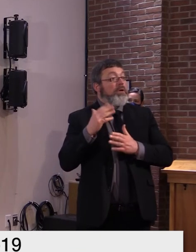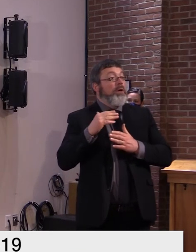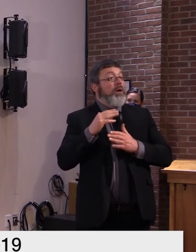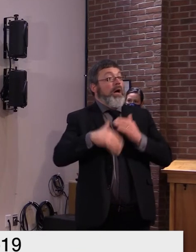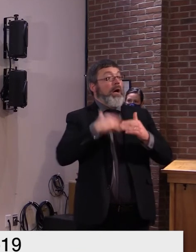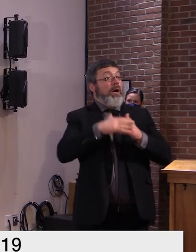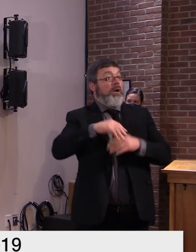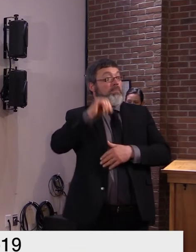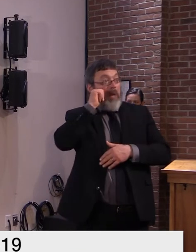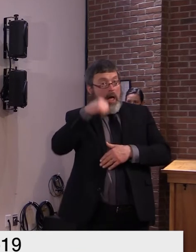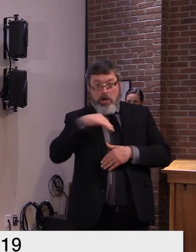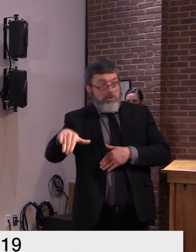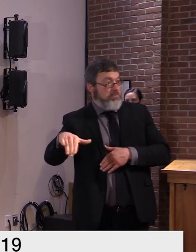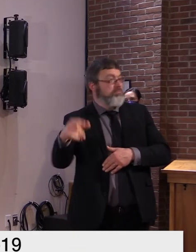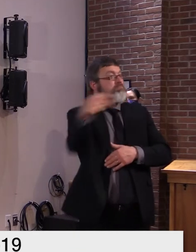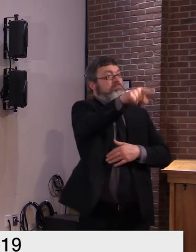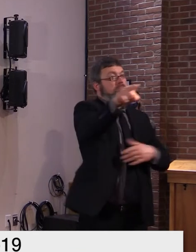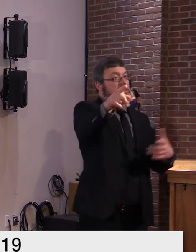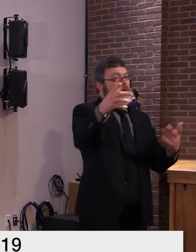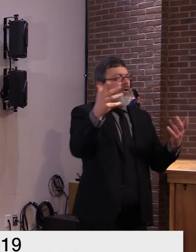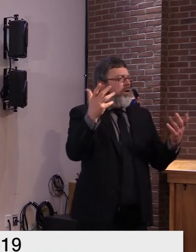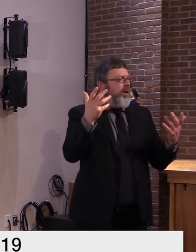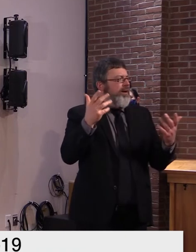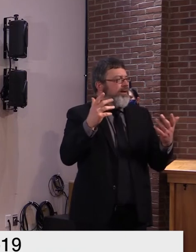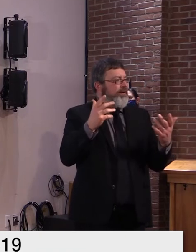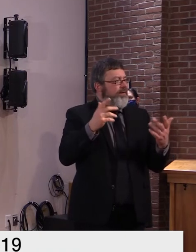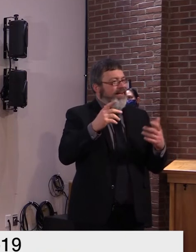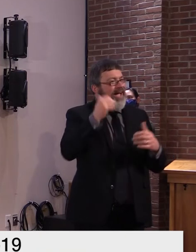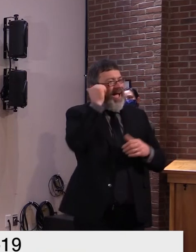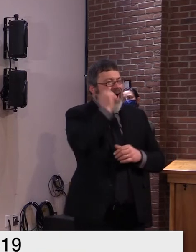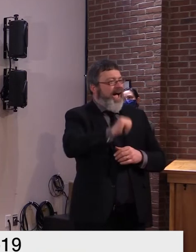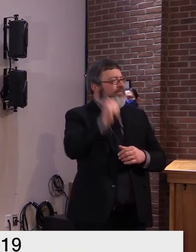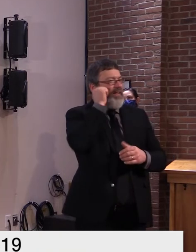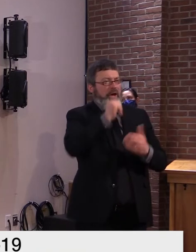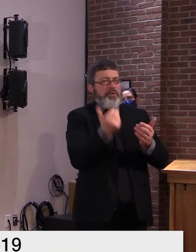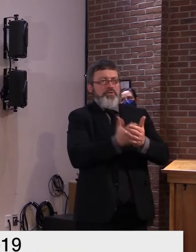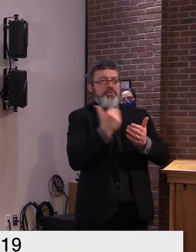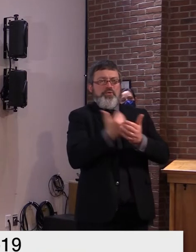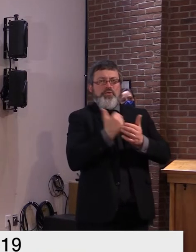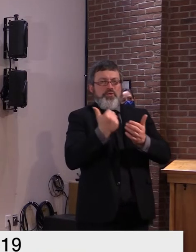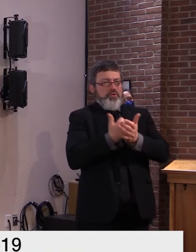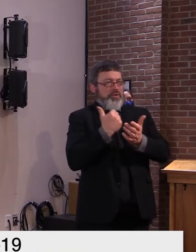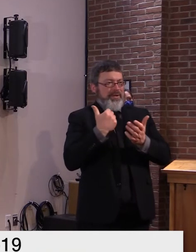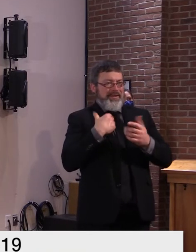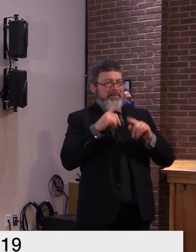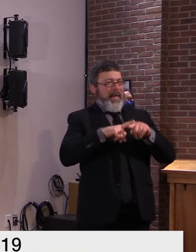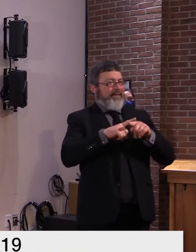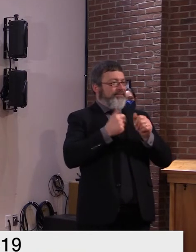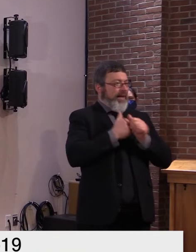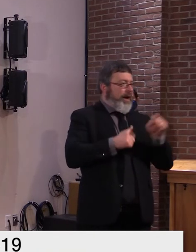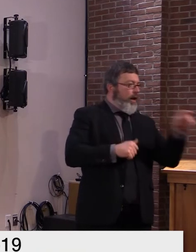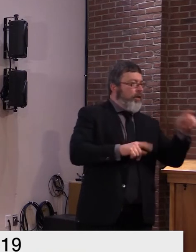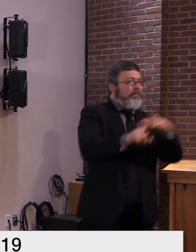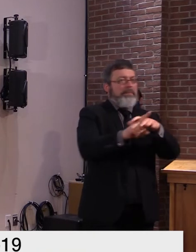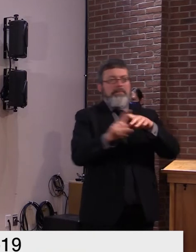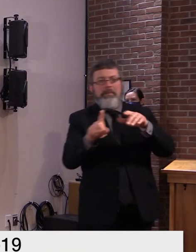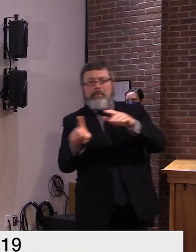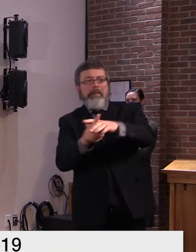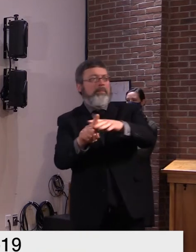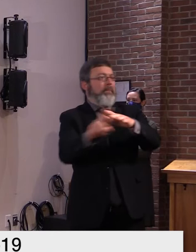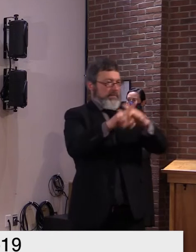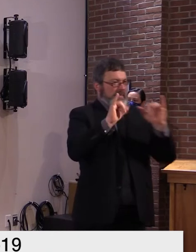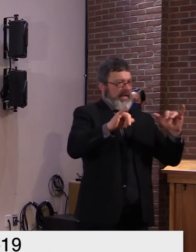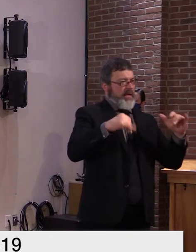if there is uh needs in the next few days i i just you know this is done almost